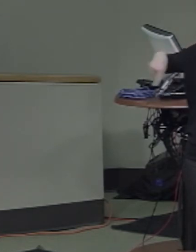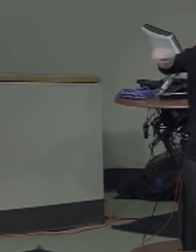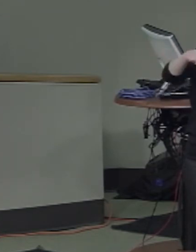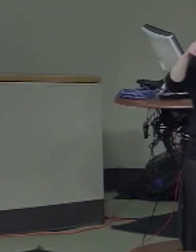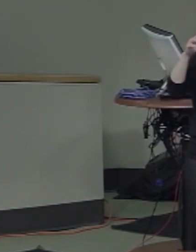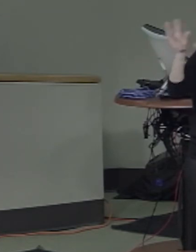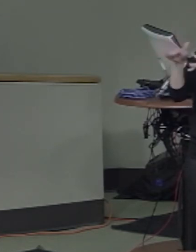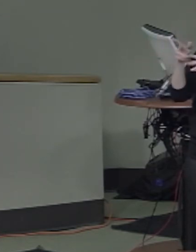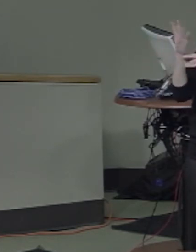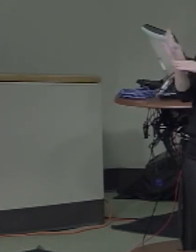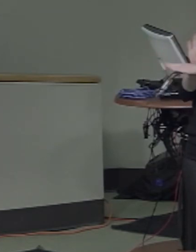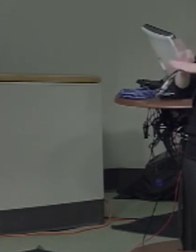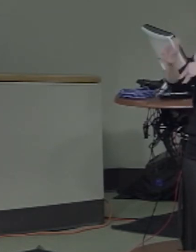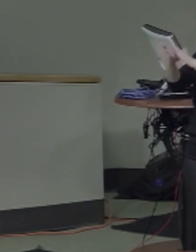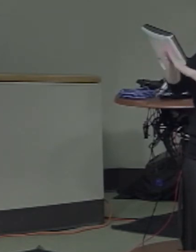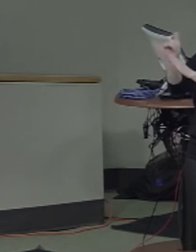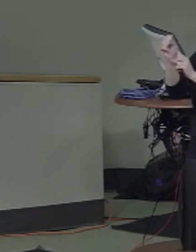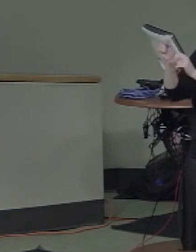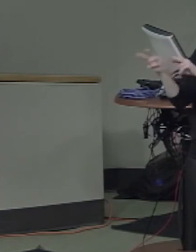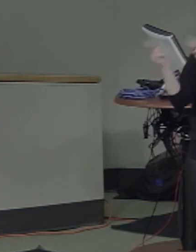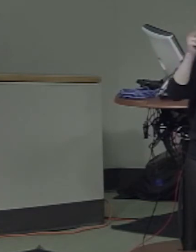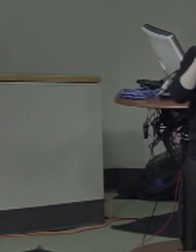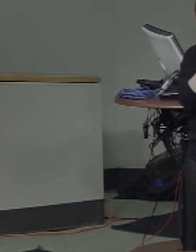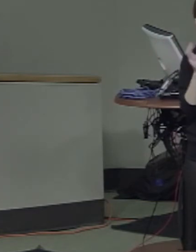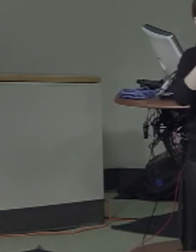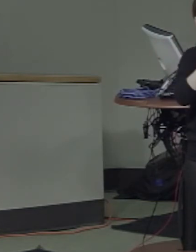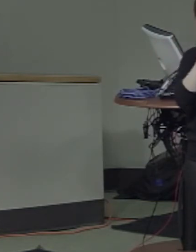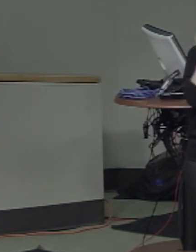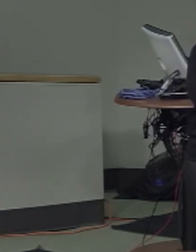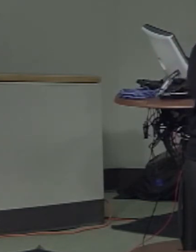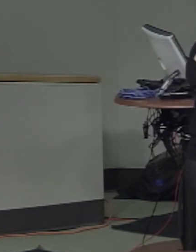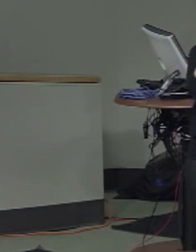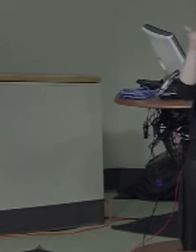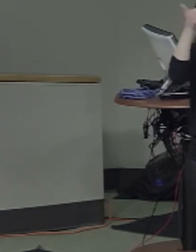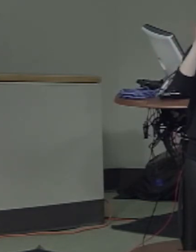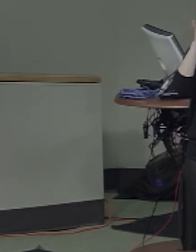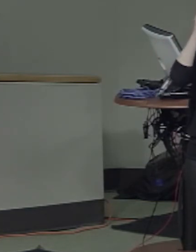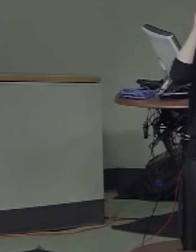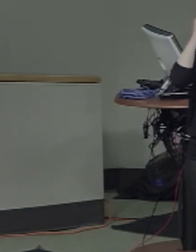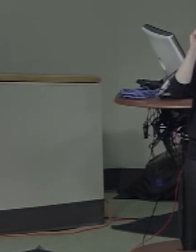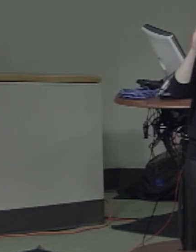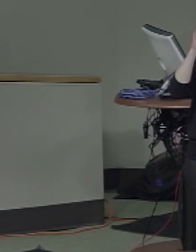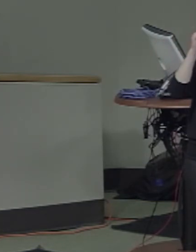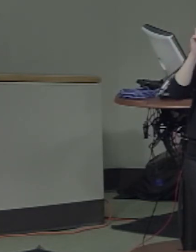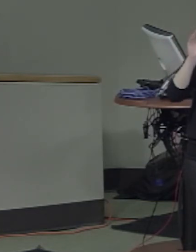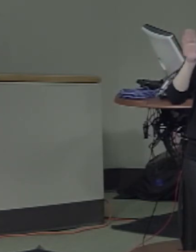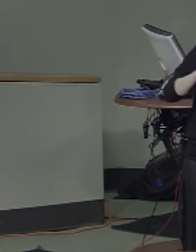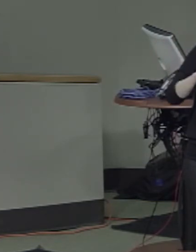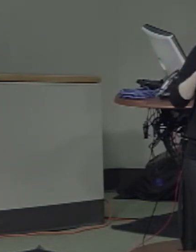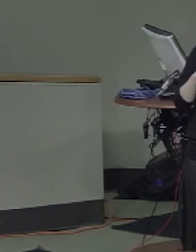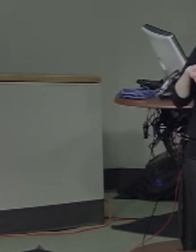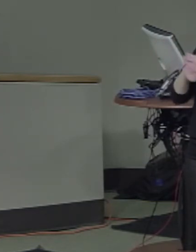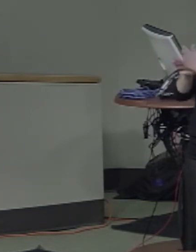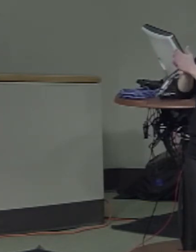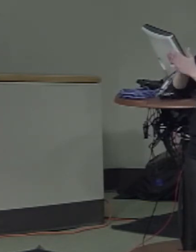cognition. He looks at typically and atypically developing populations.